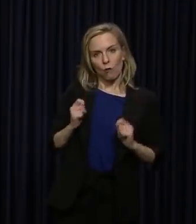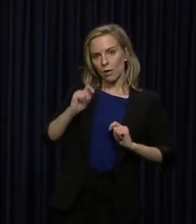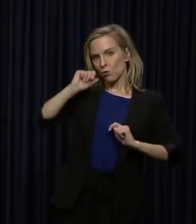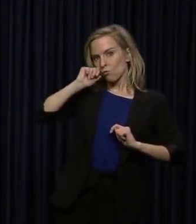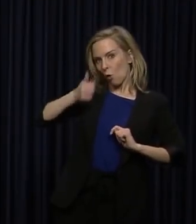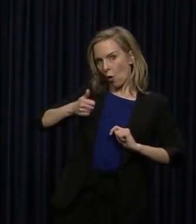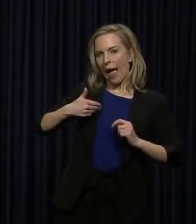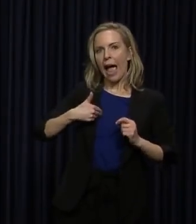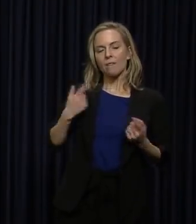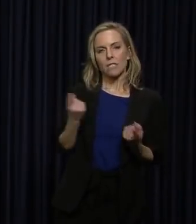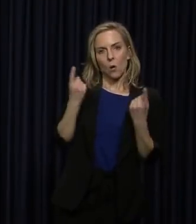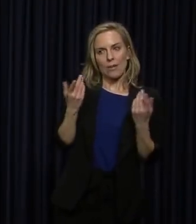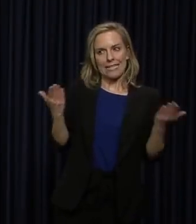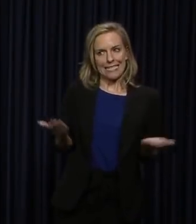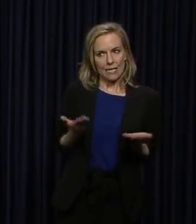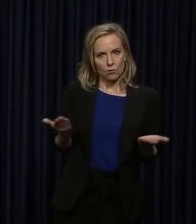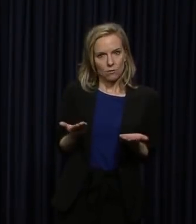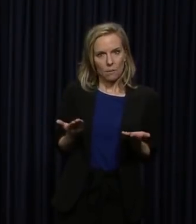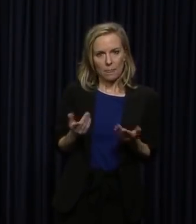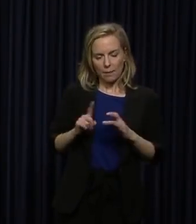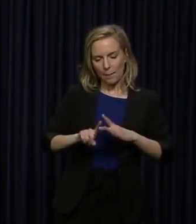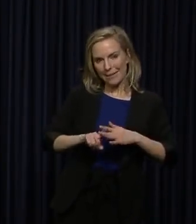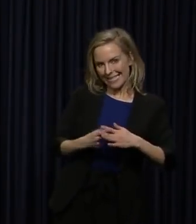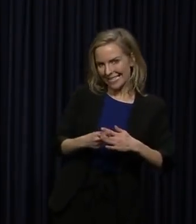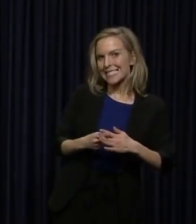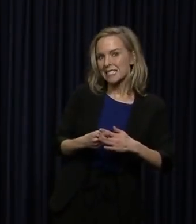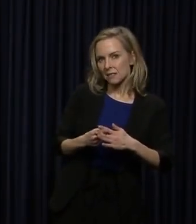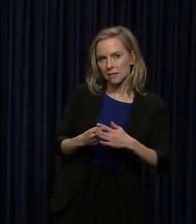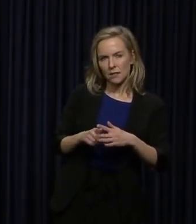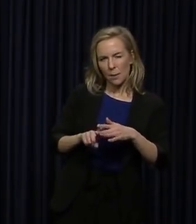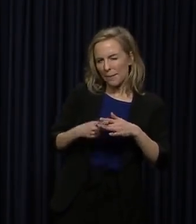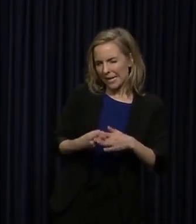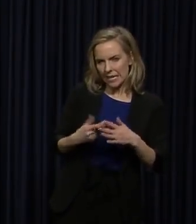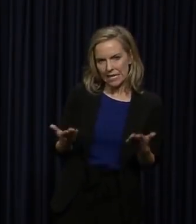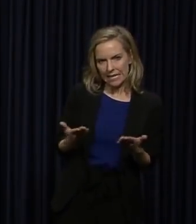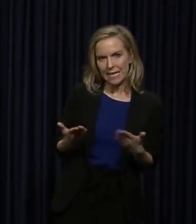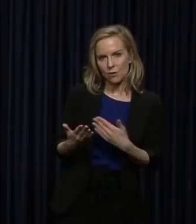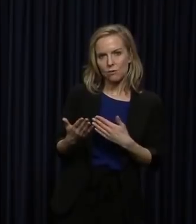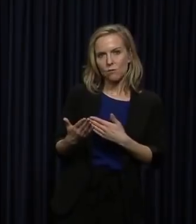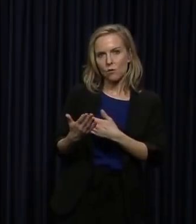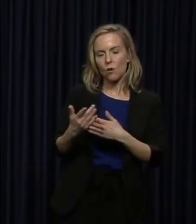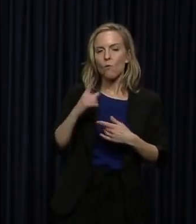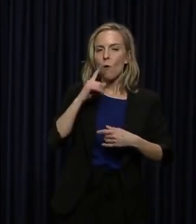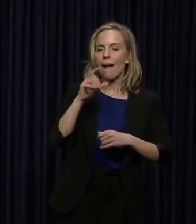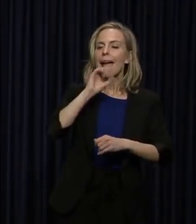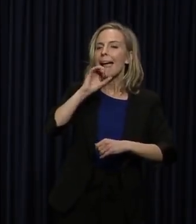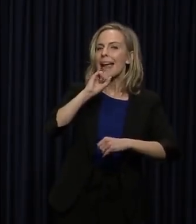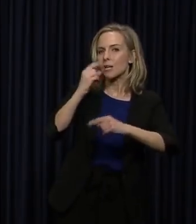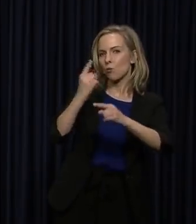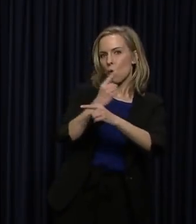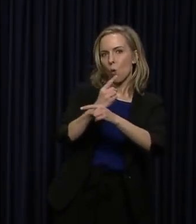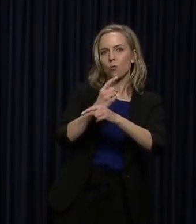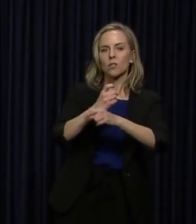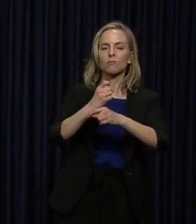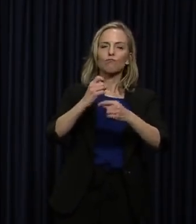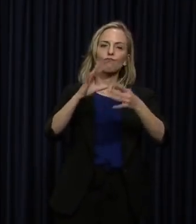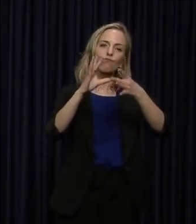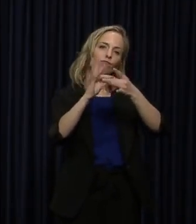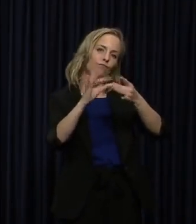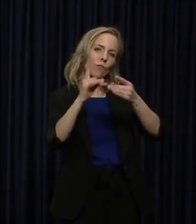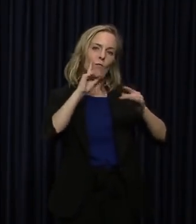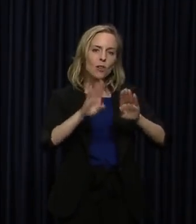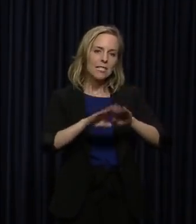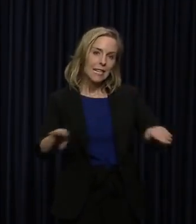to have somebody here right at the beginning, right at the beginning for an age-appropriate discussion for kids.